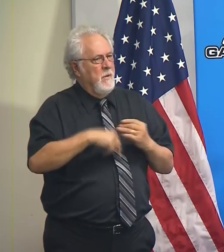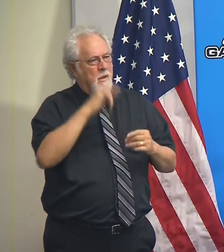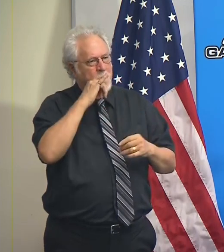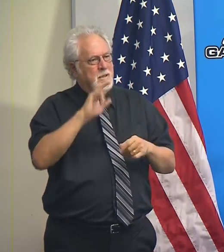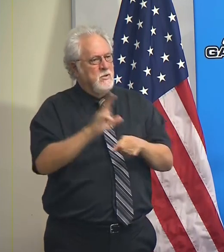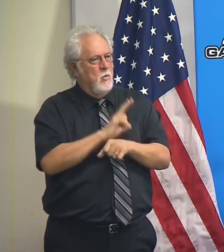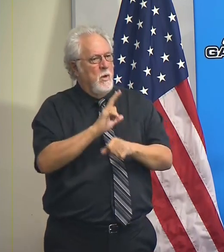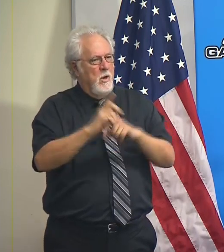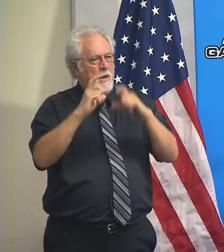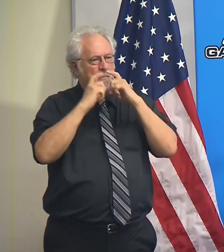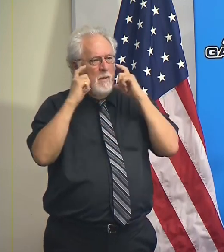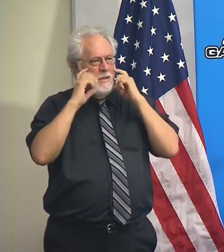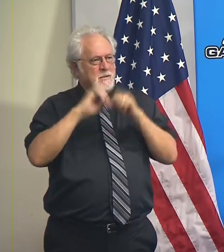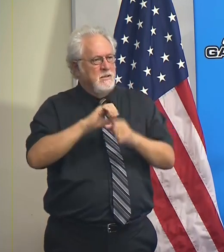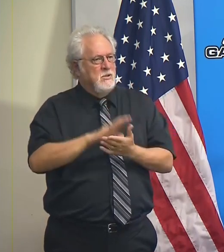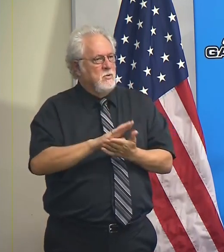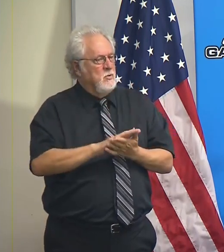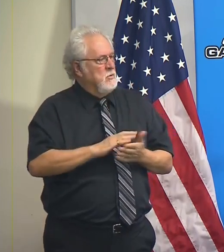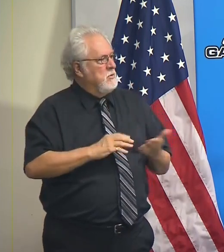wearing masks?